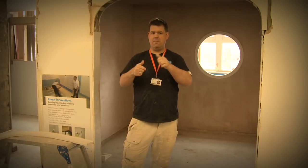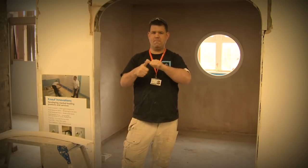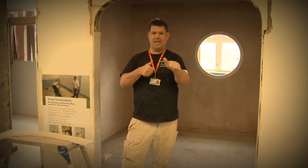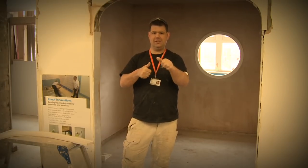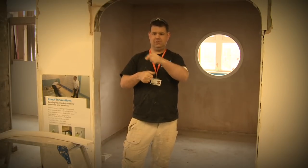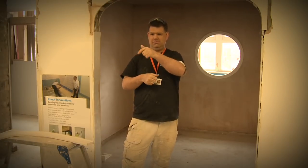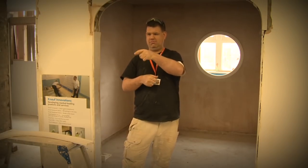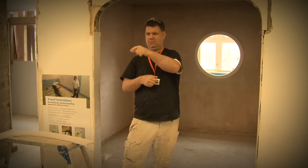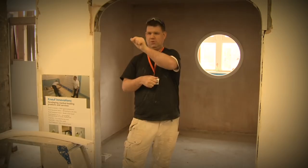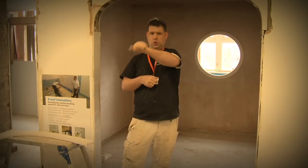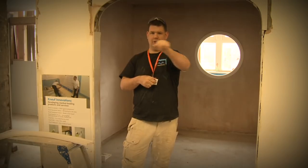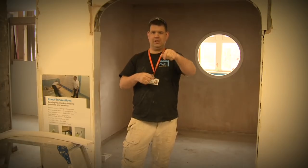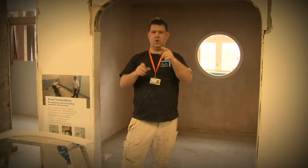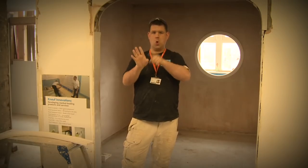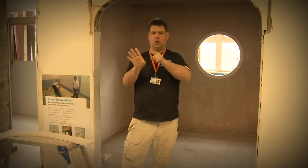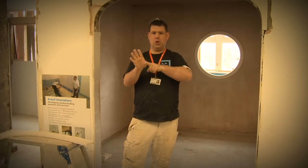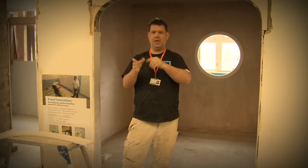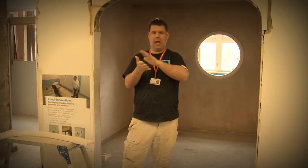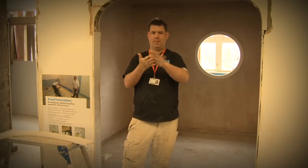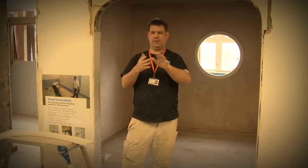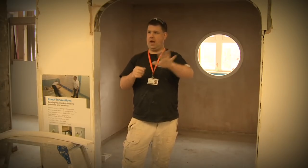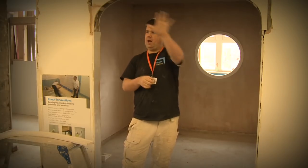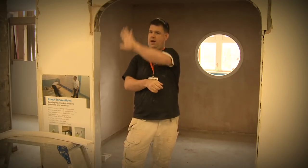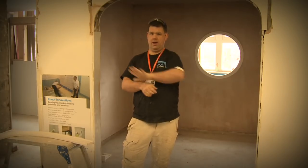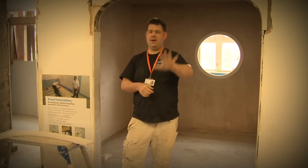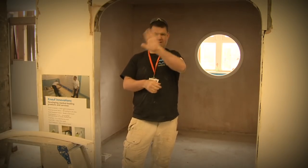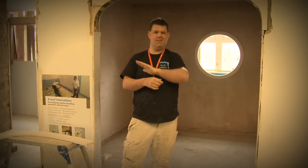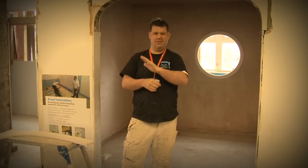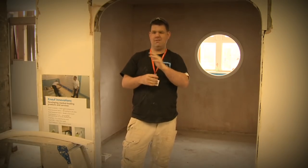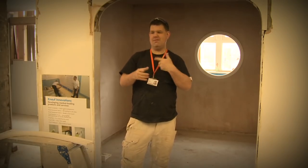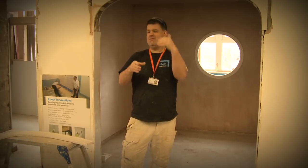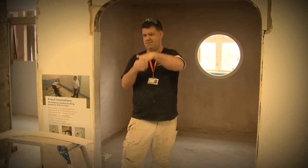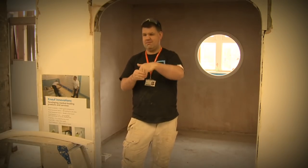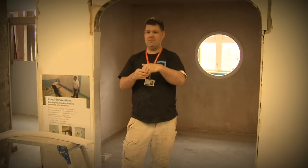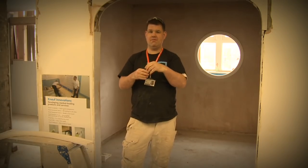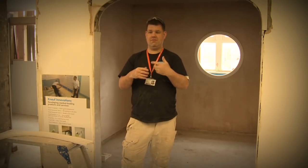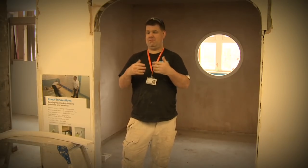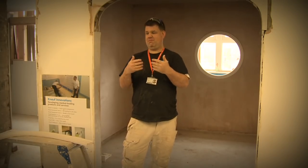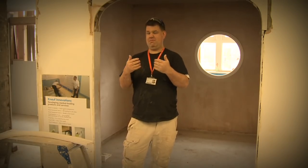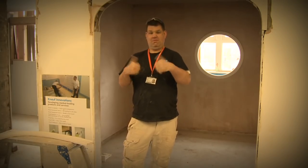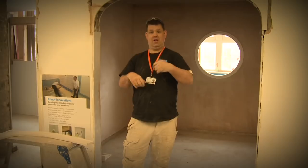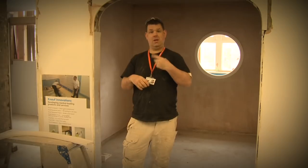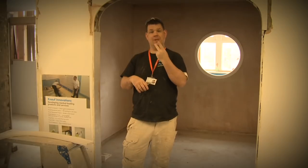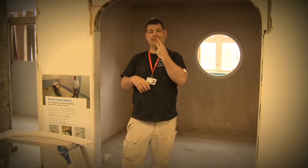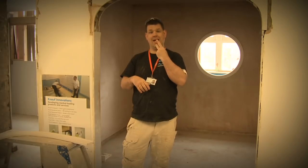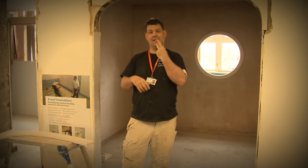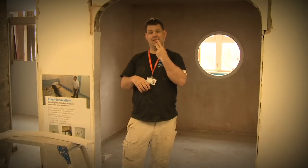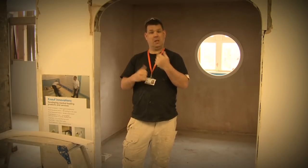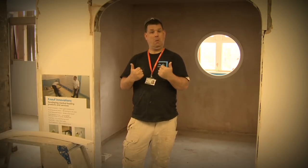Not that long ago I was involved in the Match Fit competition which was held in Leeds. It was a competition to find the best plastering learner in the Yorkshire and